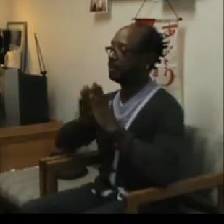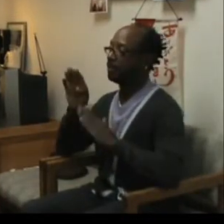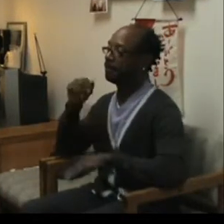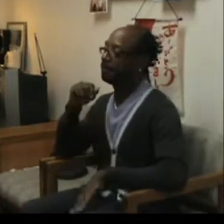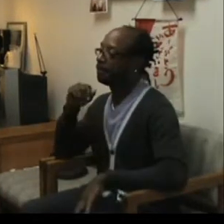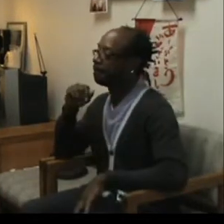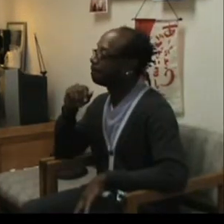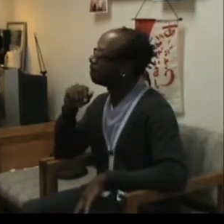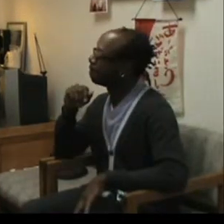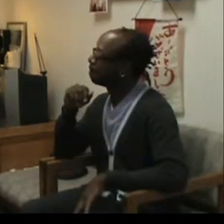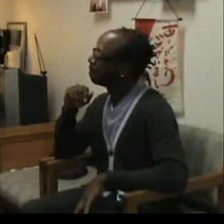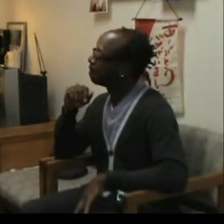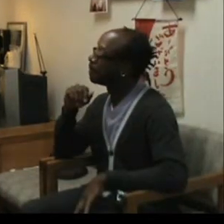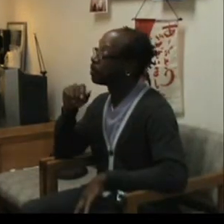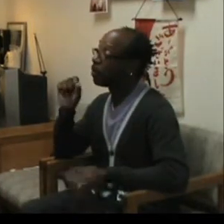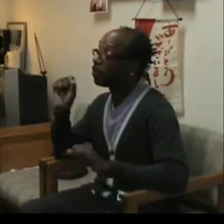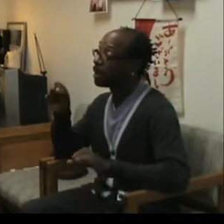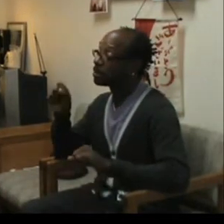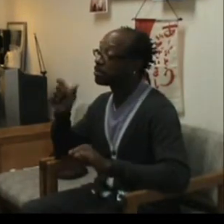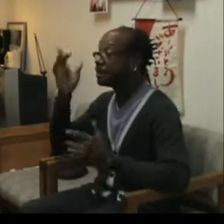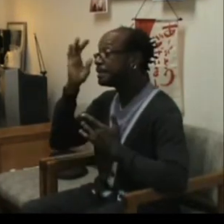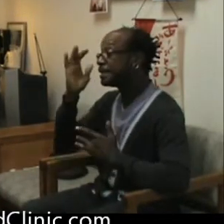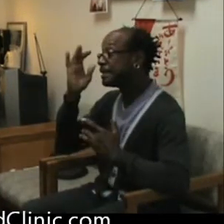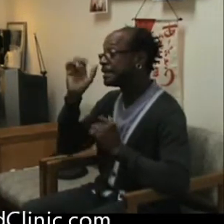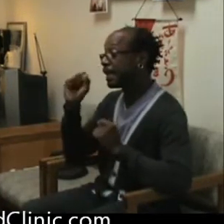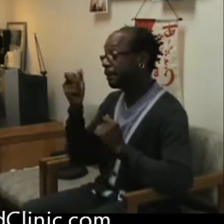So, it is possible disease can be there without symptoms.